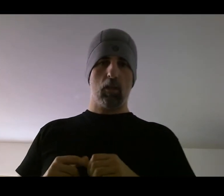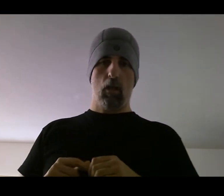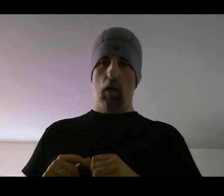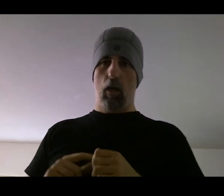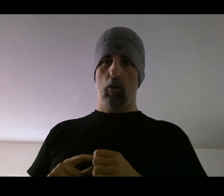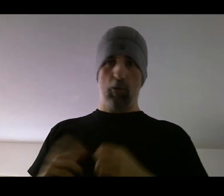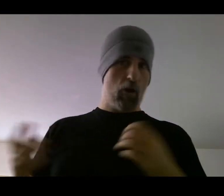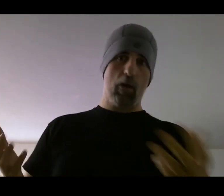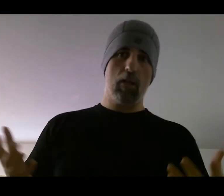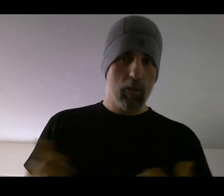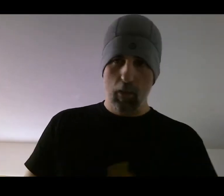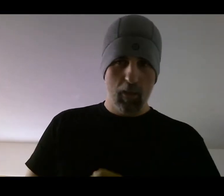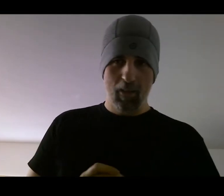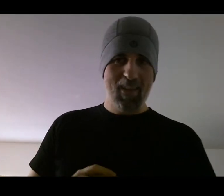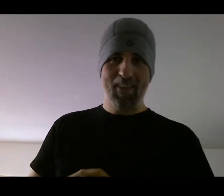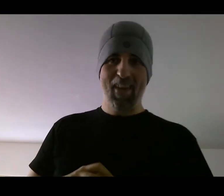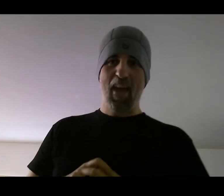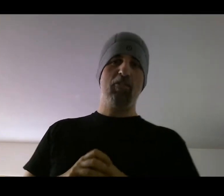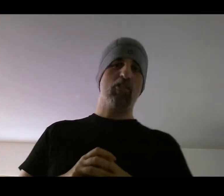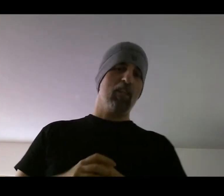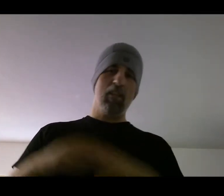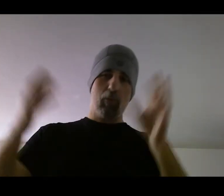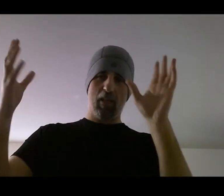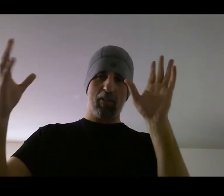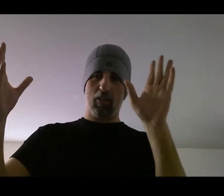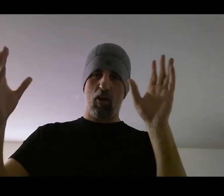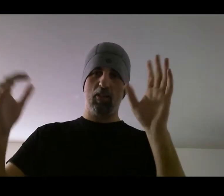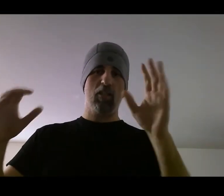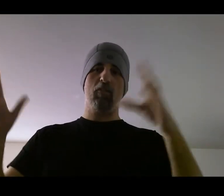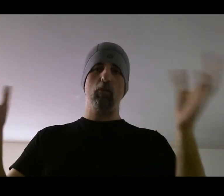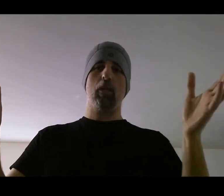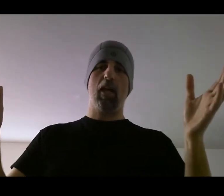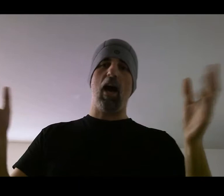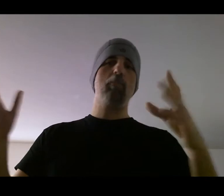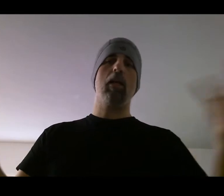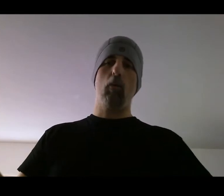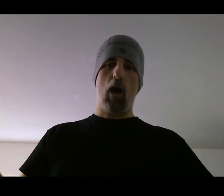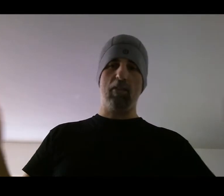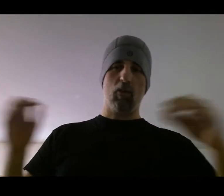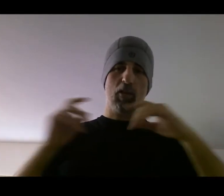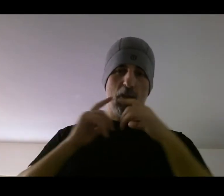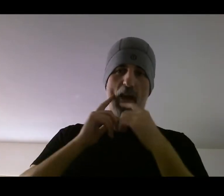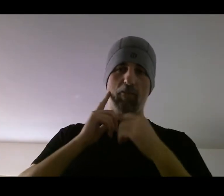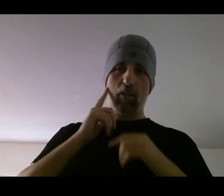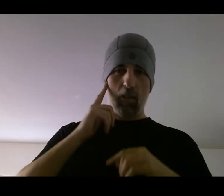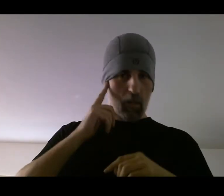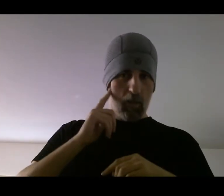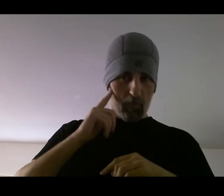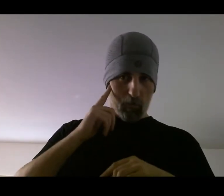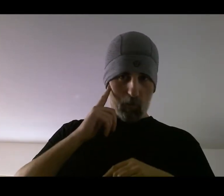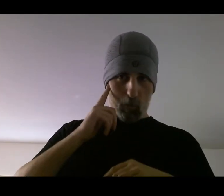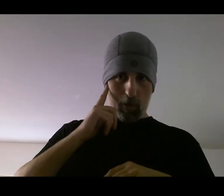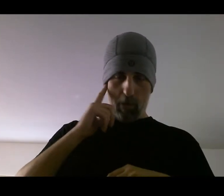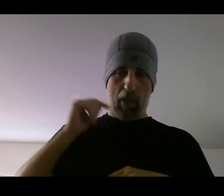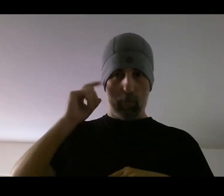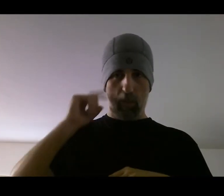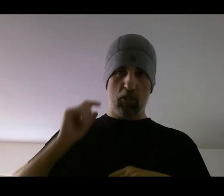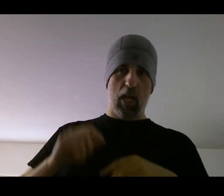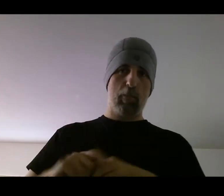retarded and silly with like this constant, if you play, I play wide, so I don't have to, to worry about that. on champion,